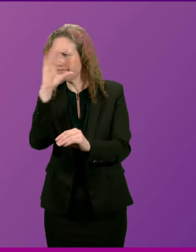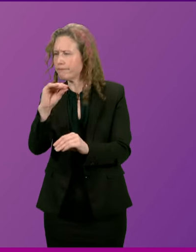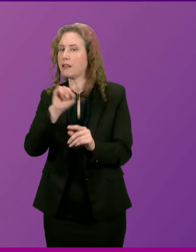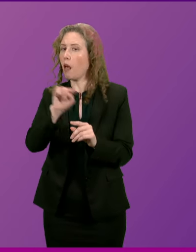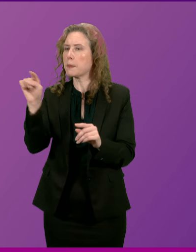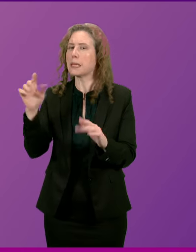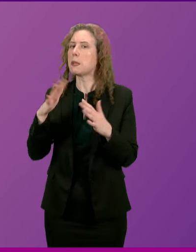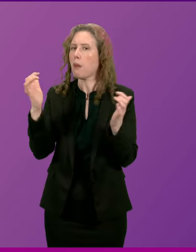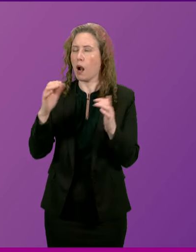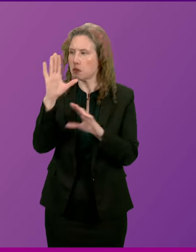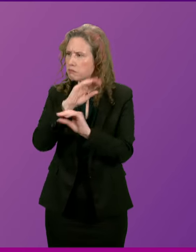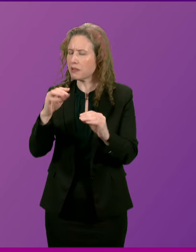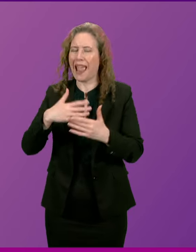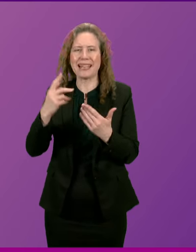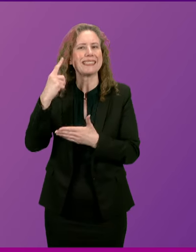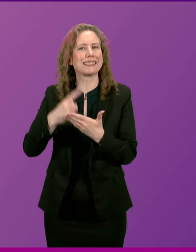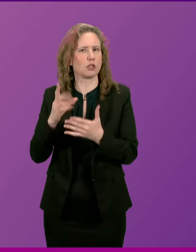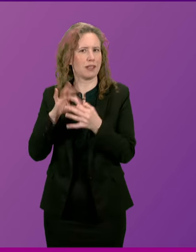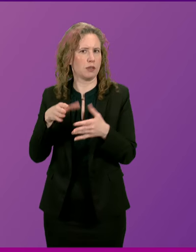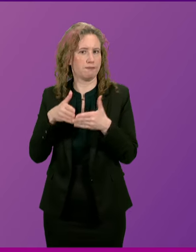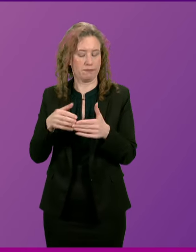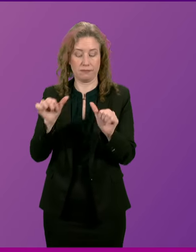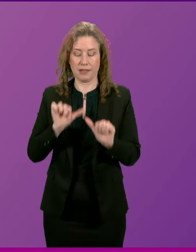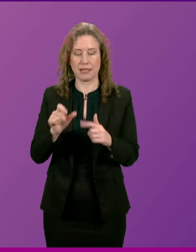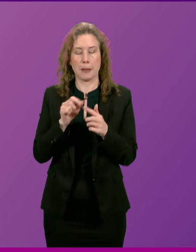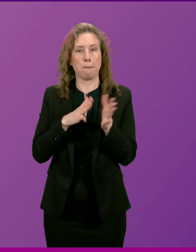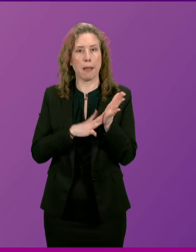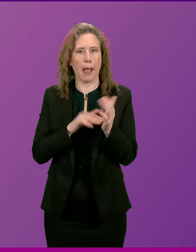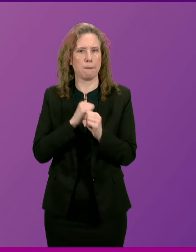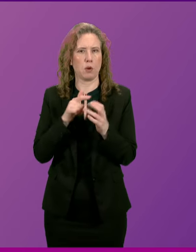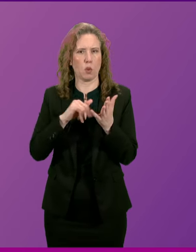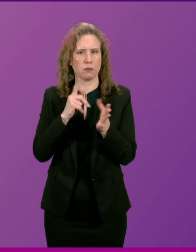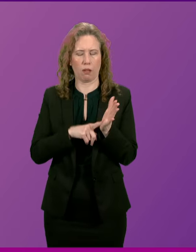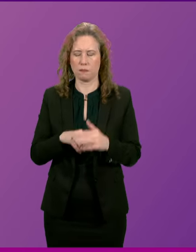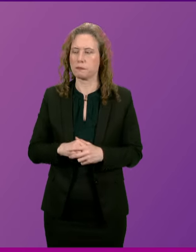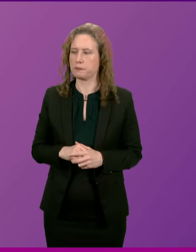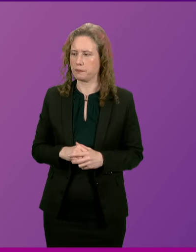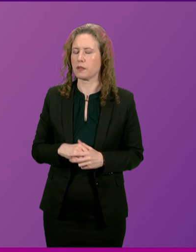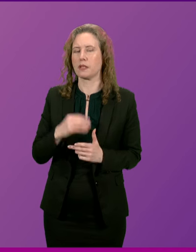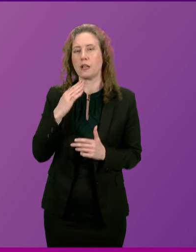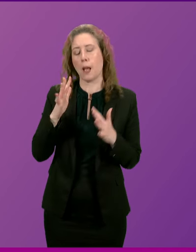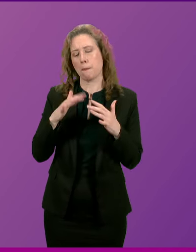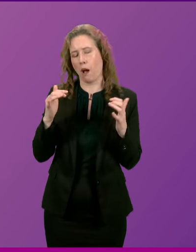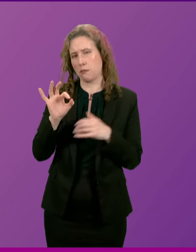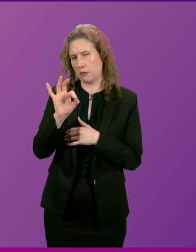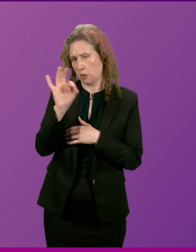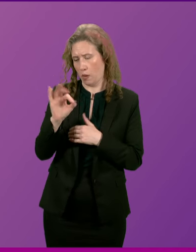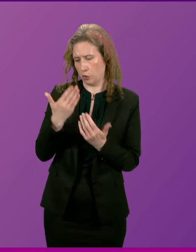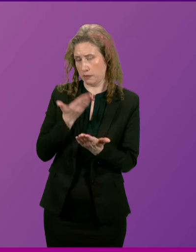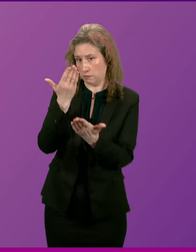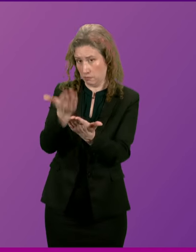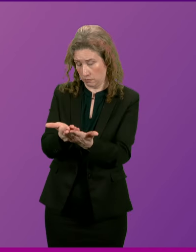informed of any decisions that are made. Pam Gossall. Thank you, Presiding Officer. A parliamentary question I submitted